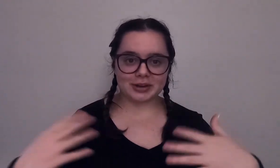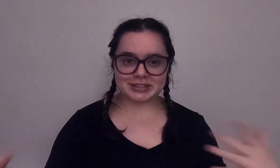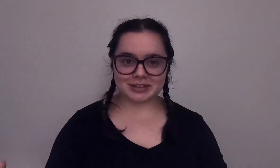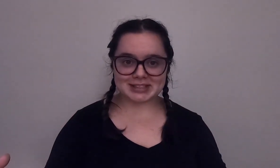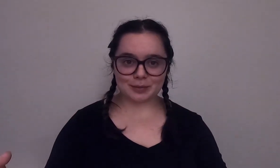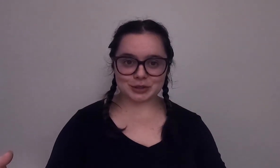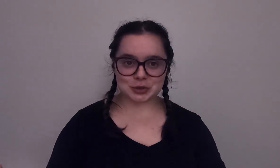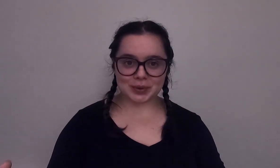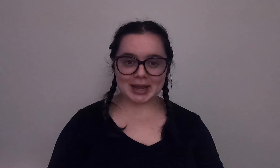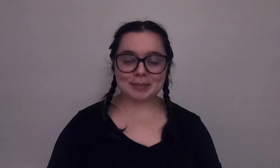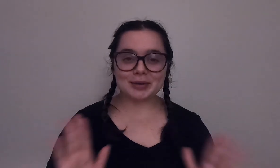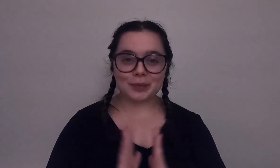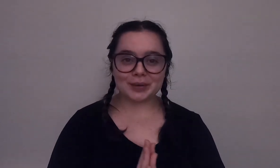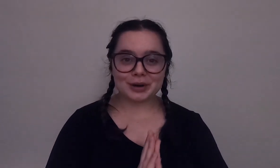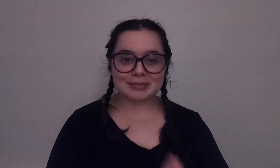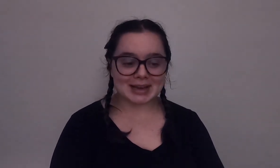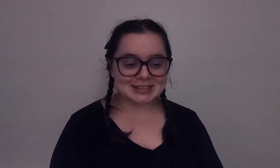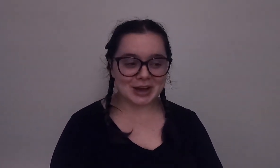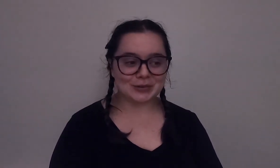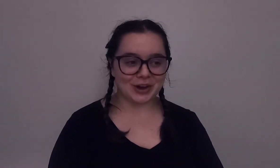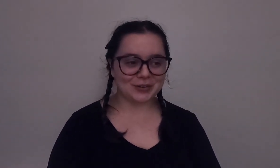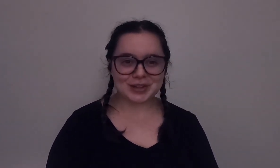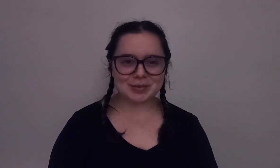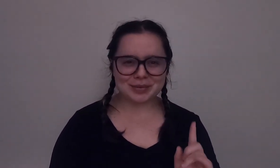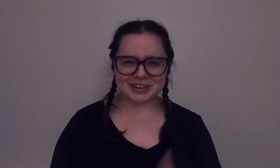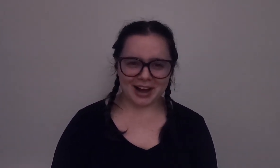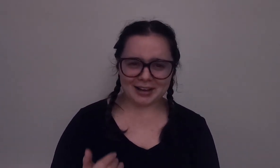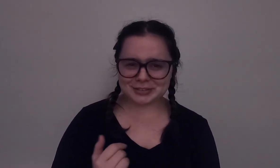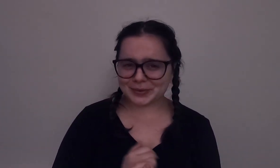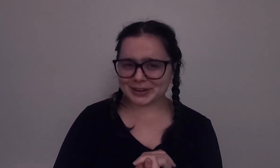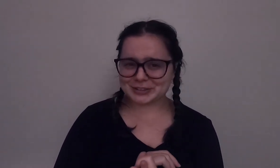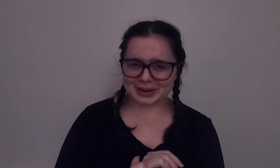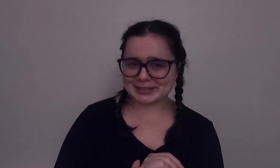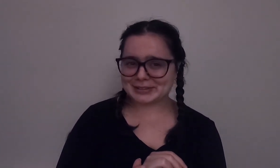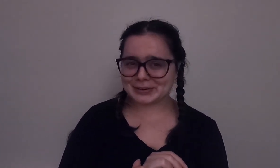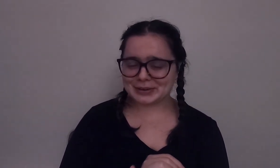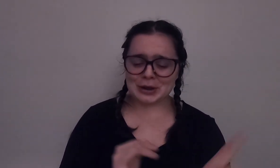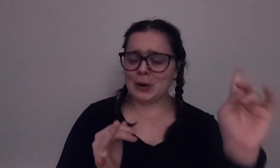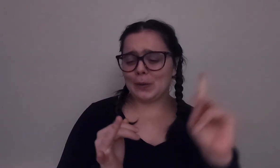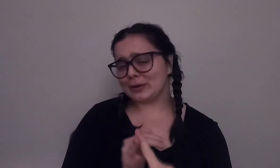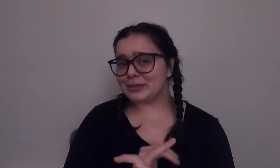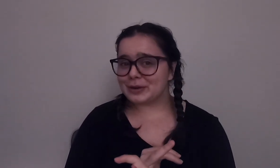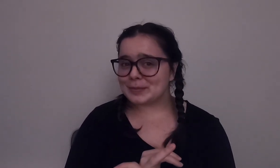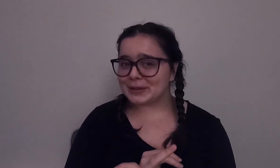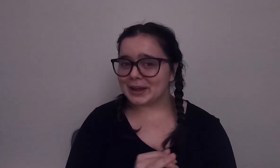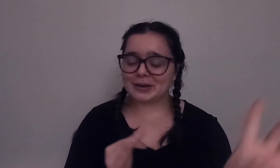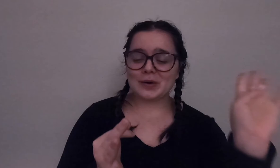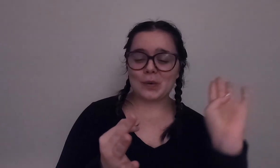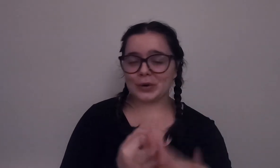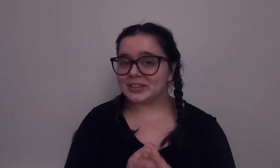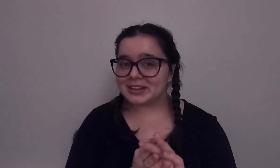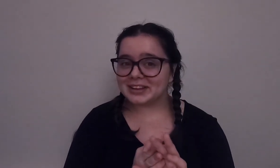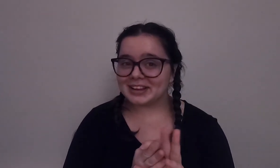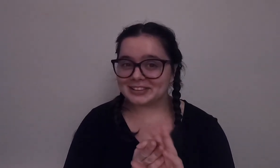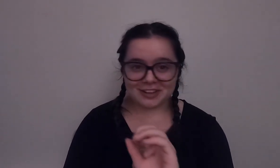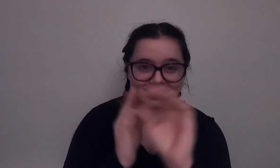activities that we're doing but when we're in Mexico not only will we not have to wear a dry suit or the thermal layer or the long